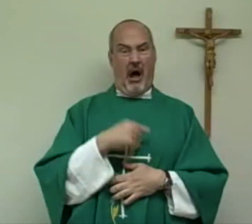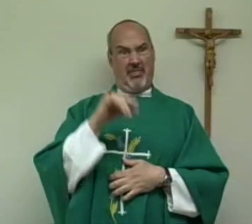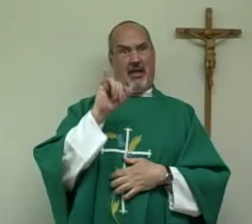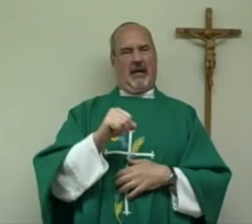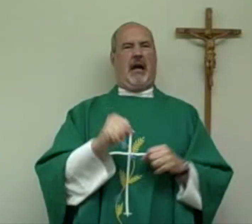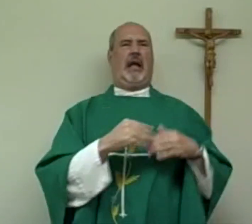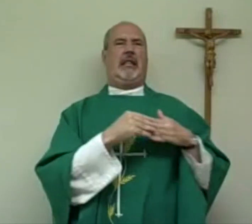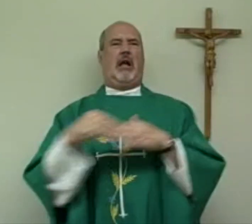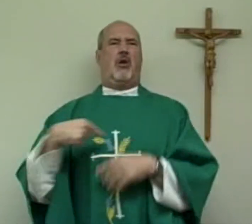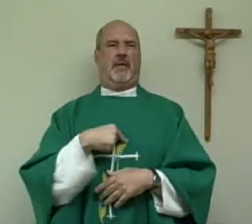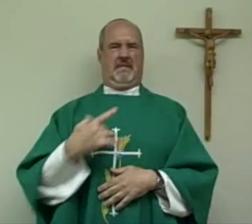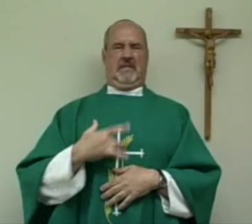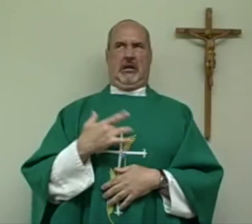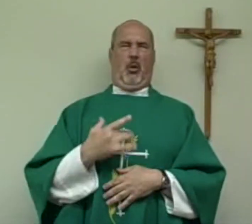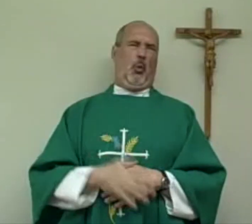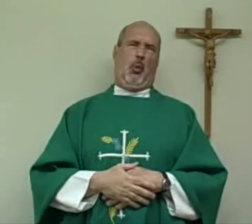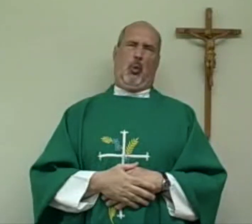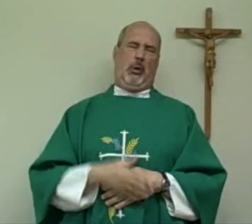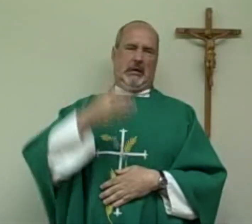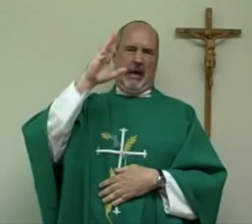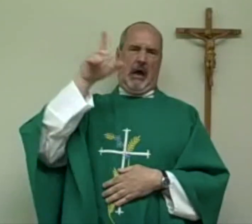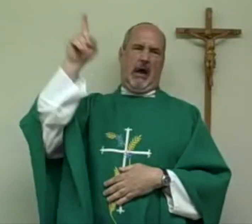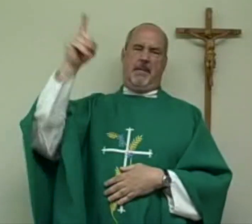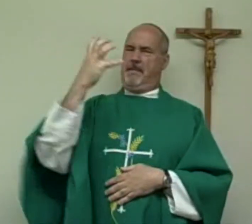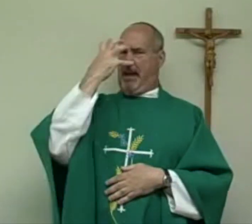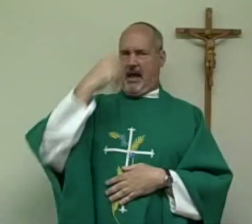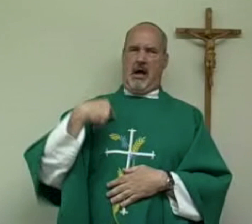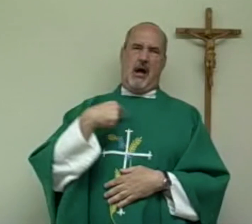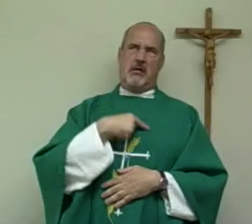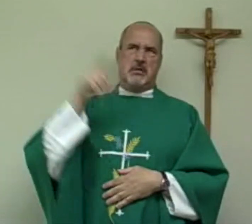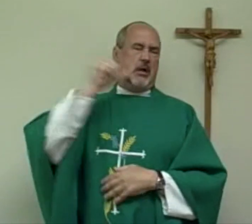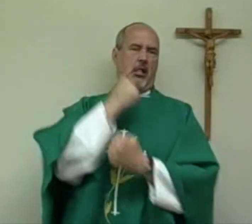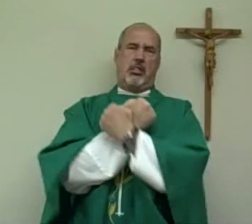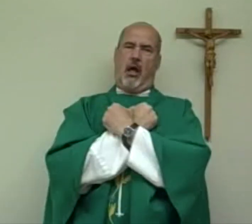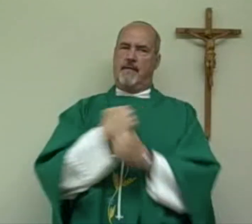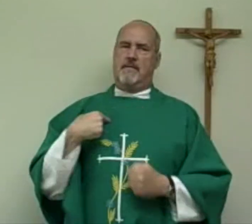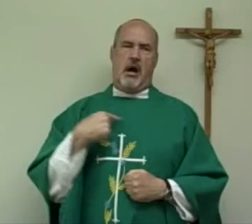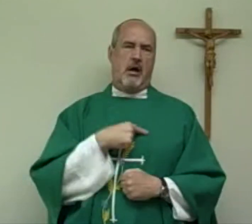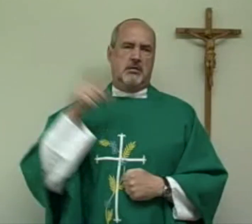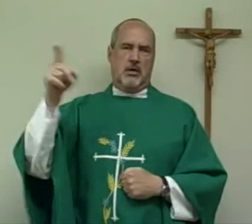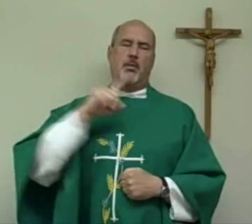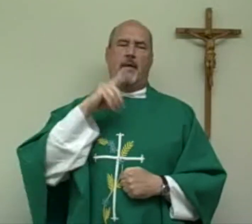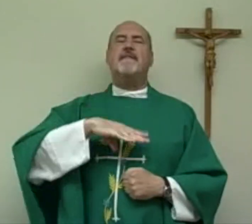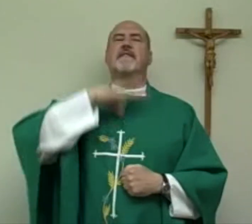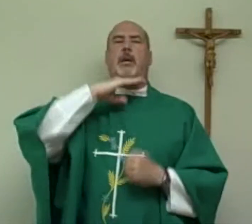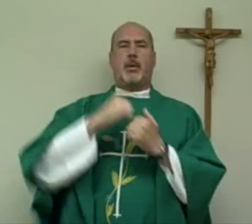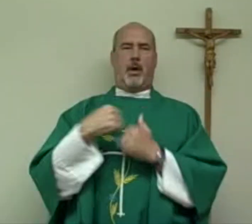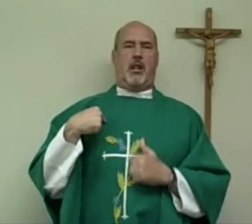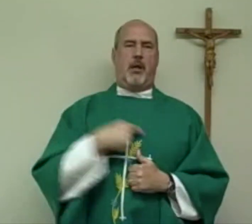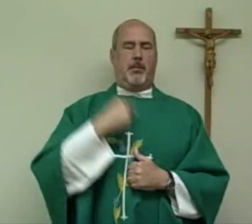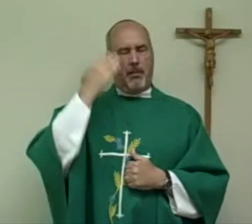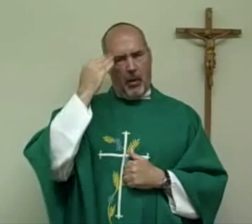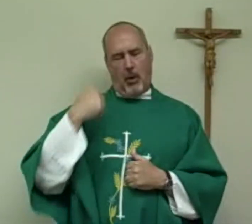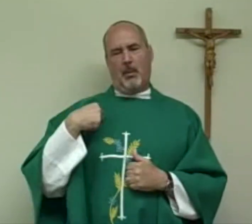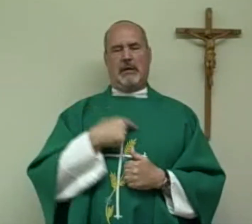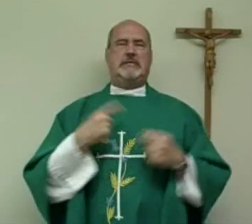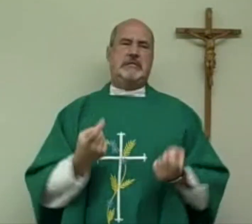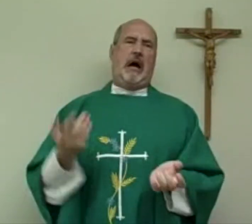have weaknesses, and we think that God is disappointed with us, or that God might be mad at us or doesn't love us, or that he might even